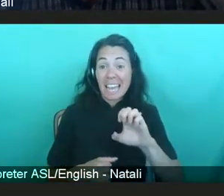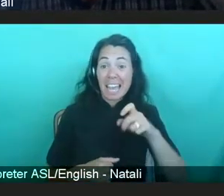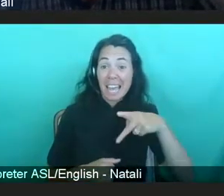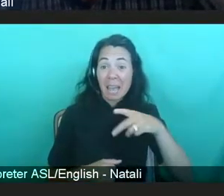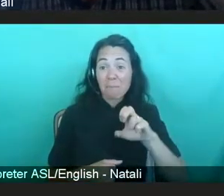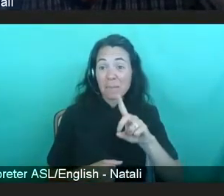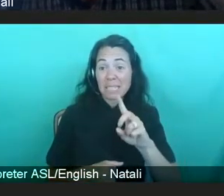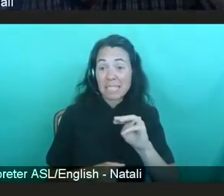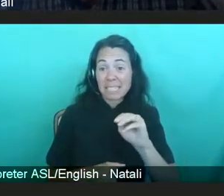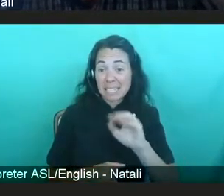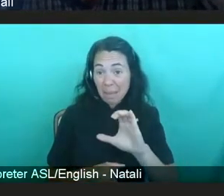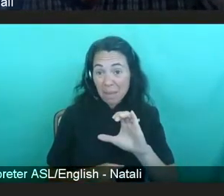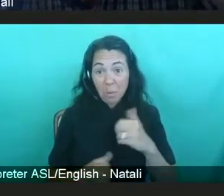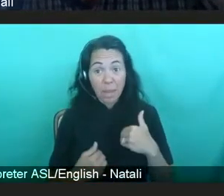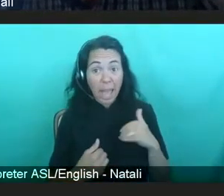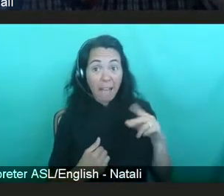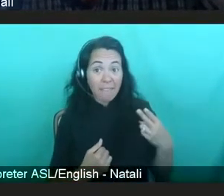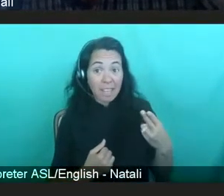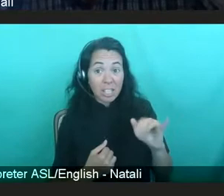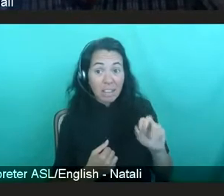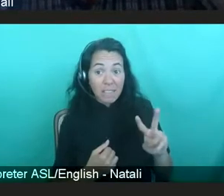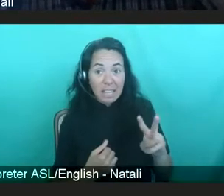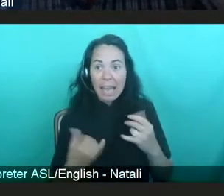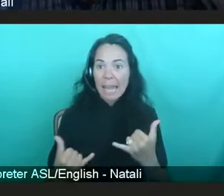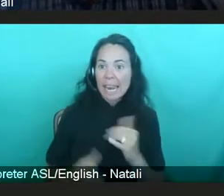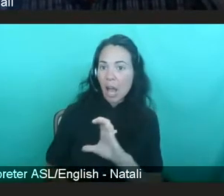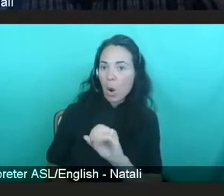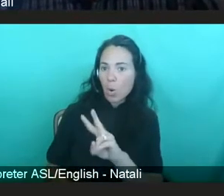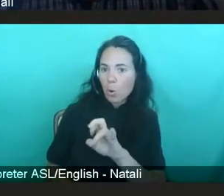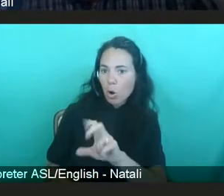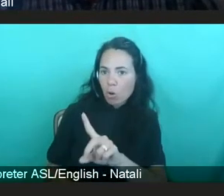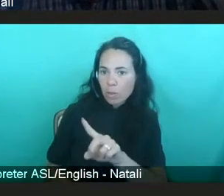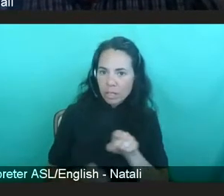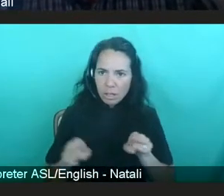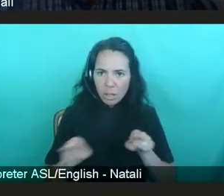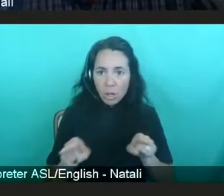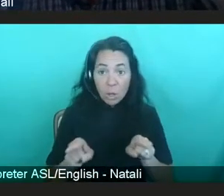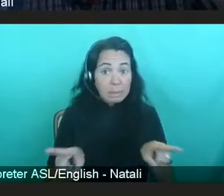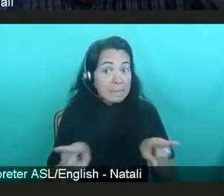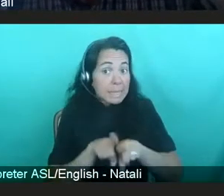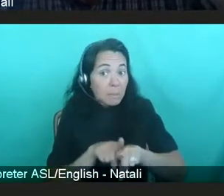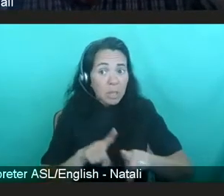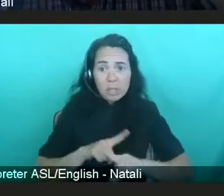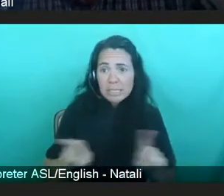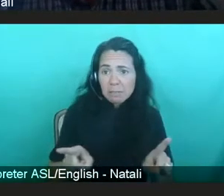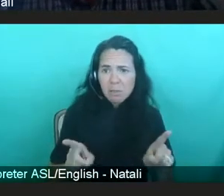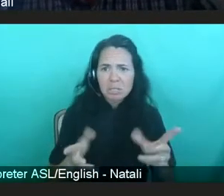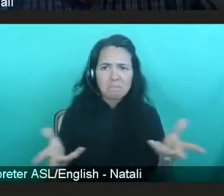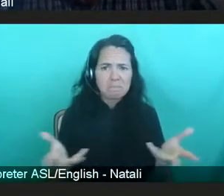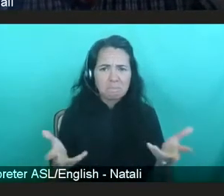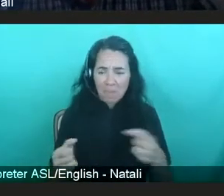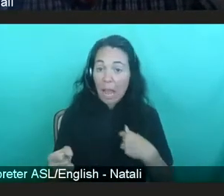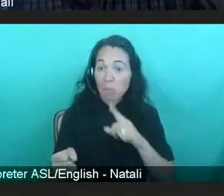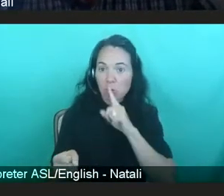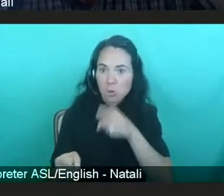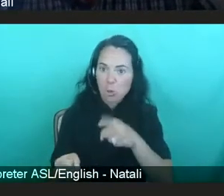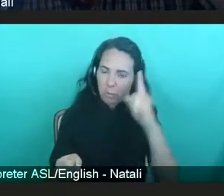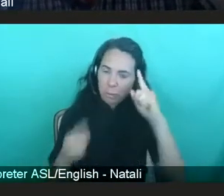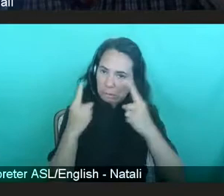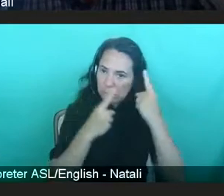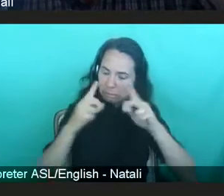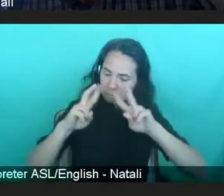What's similar, what's different between COVID and HIV? I'm sure this is something you've thought a lot about for the past year and a half.